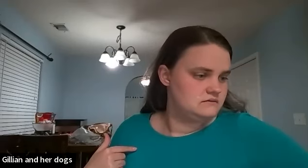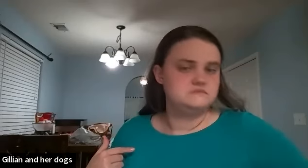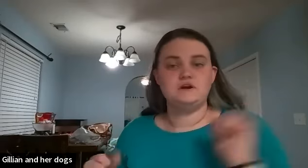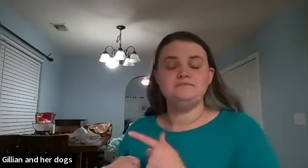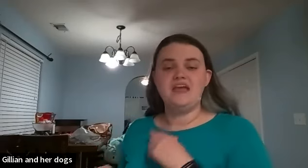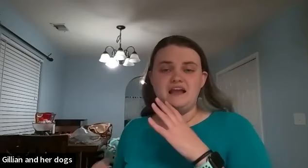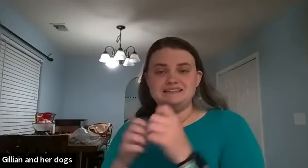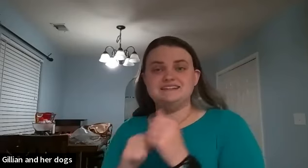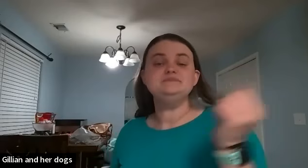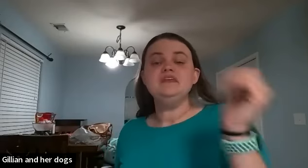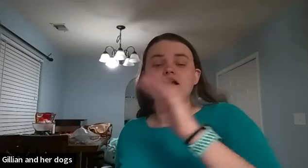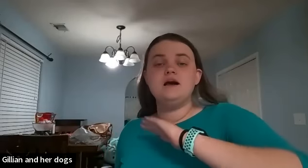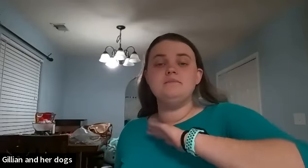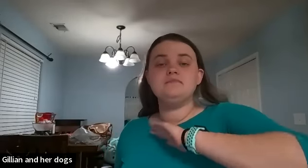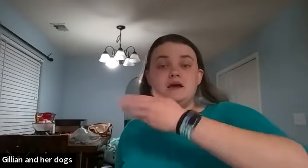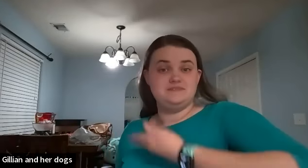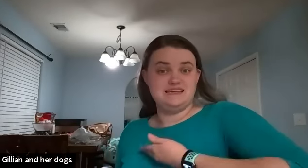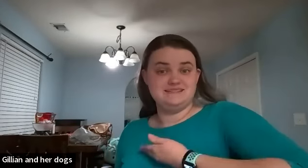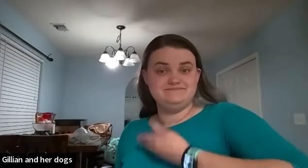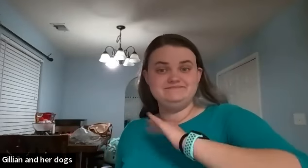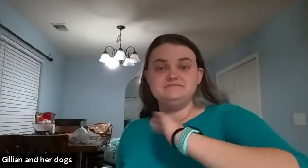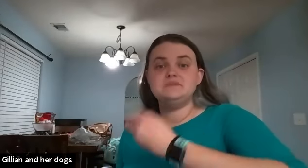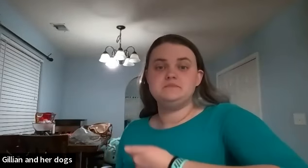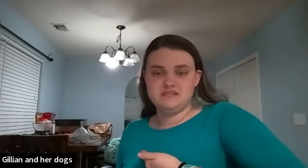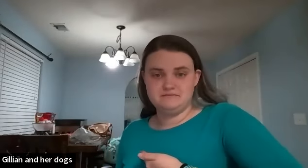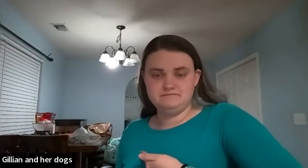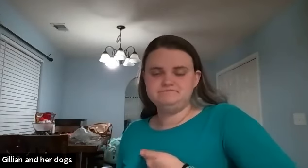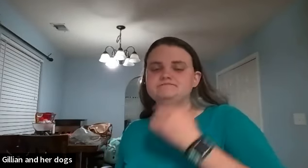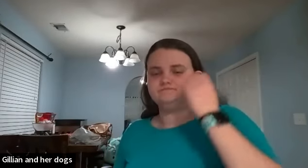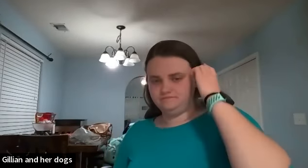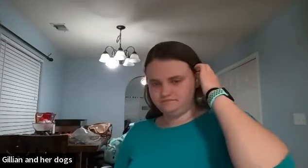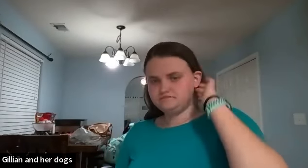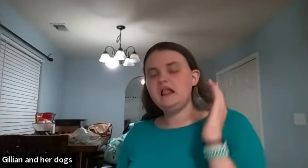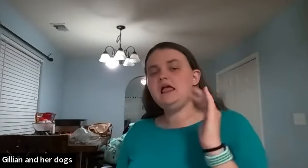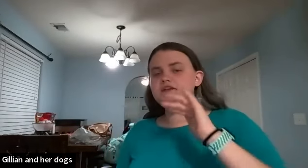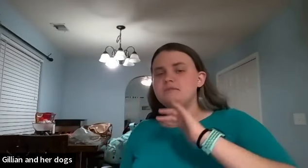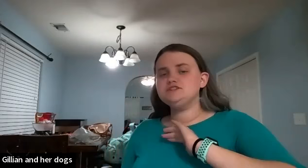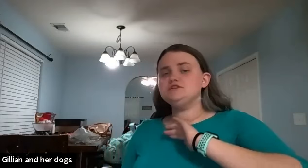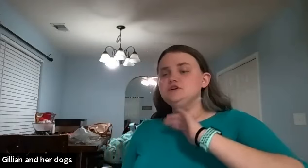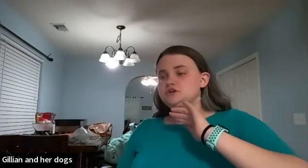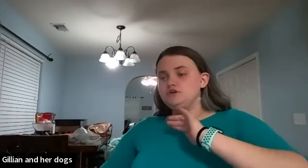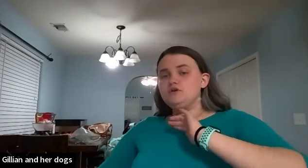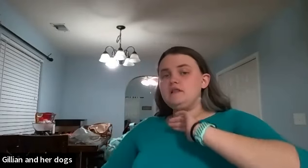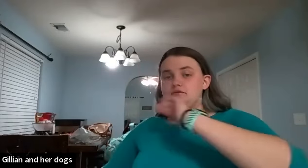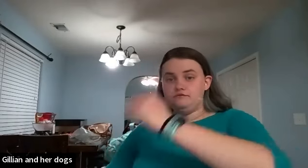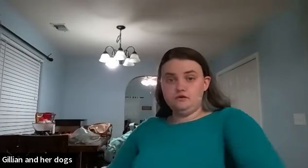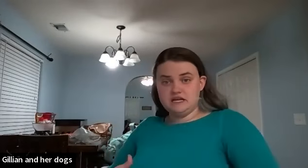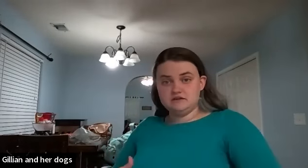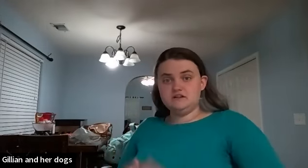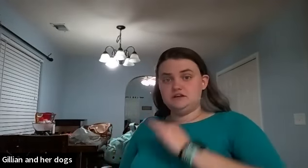so i got text um upset upset and you make sure you don't go like full down to like